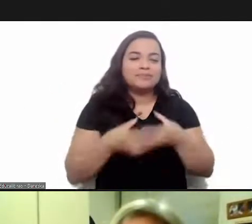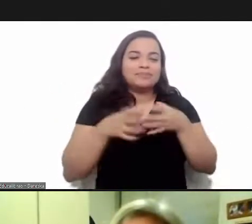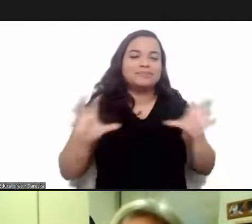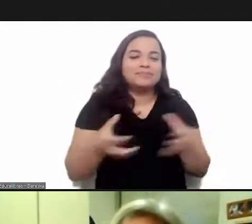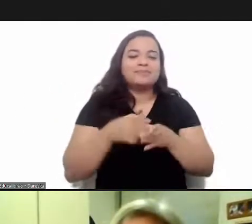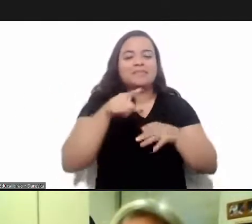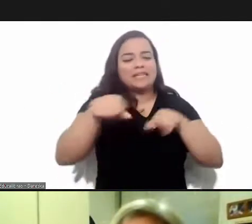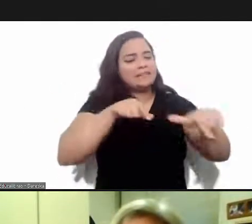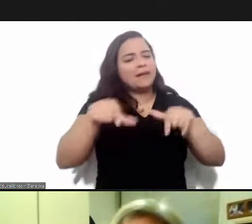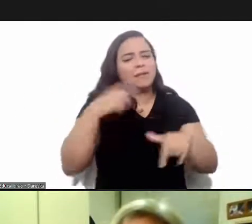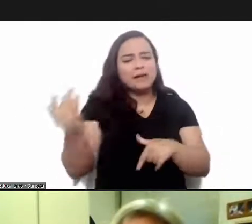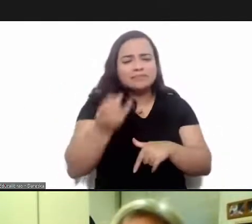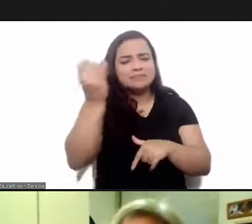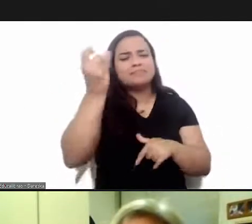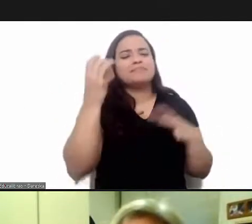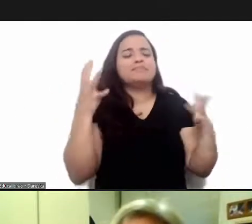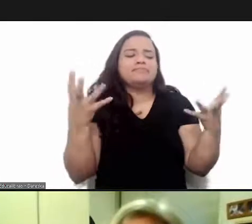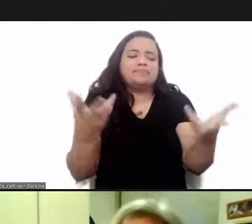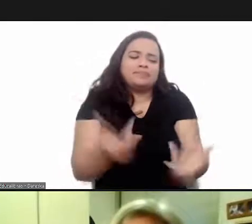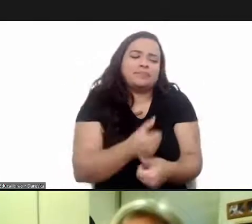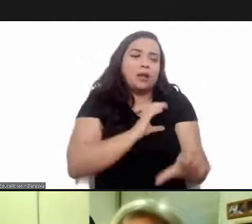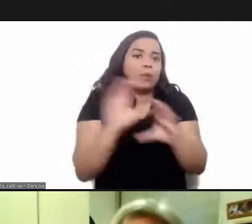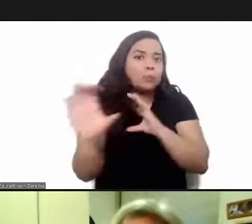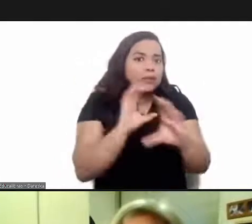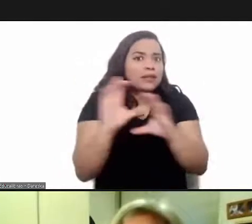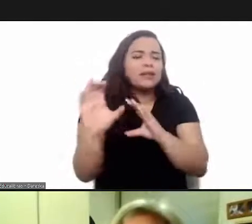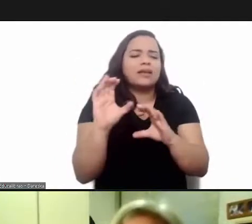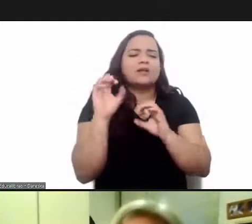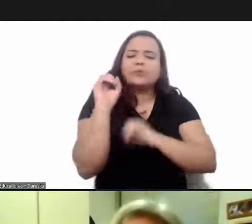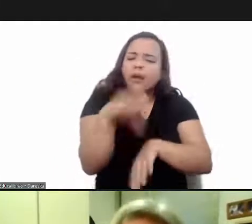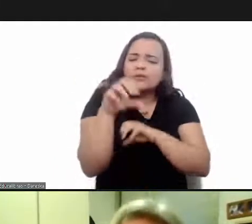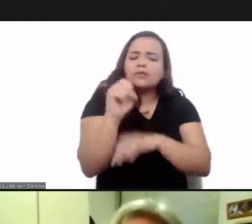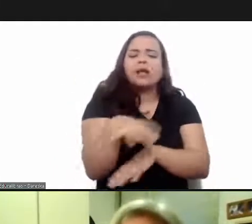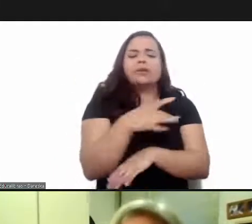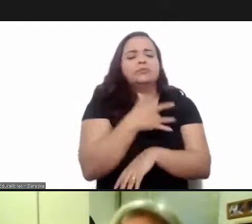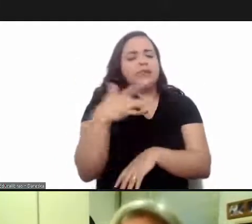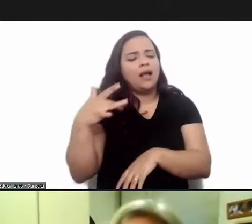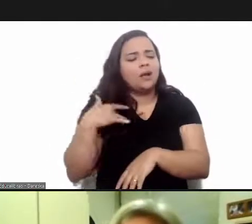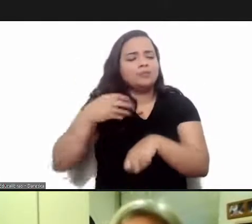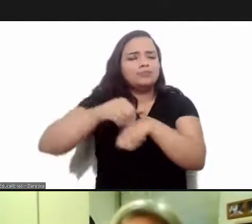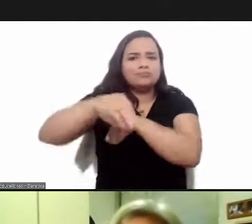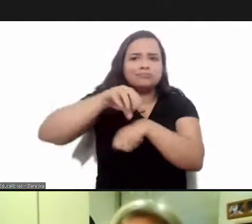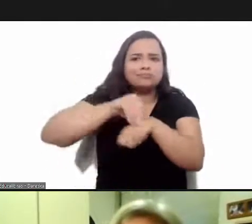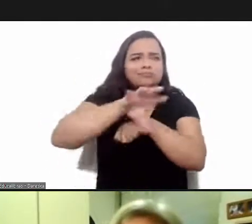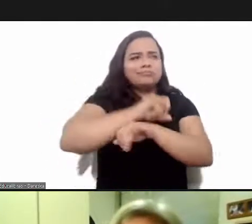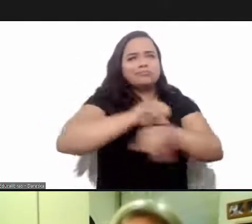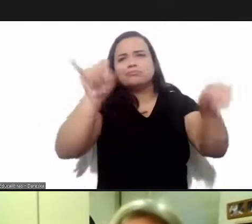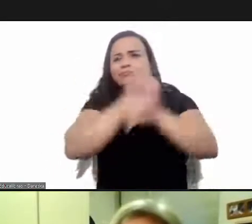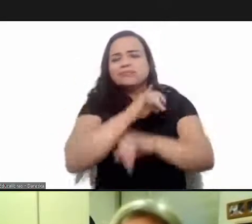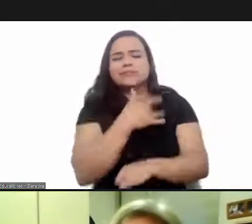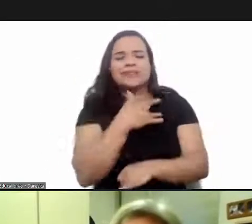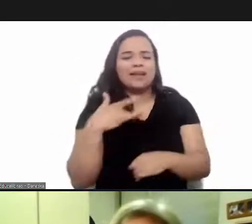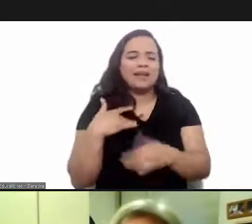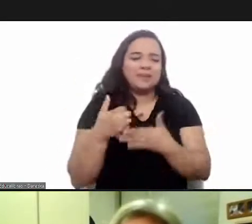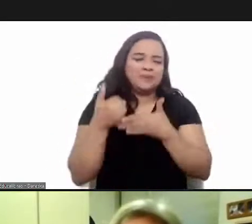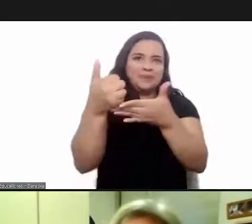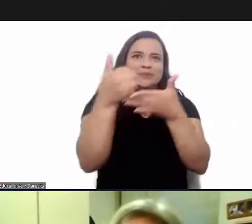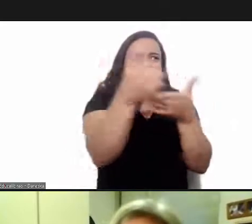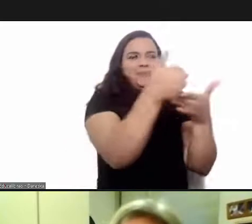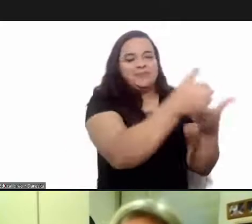so this work which is so important and communication and education health education health promotion which today